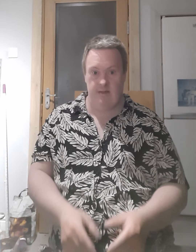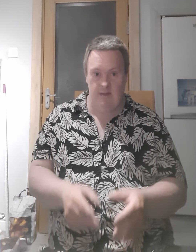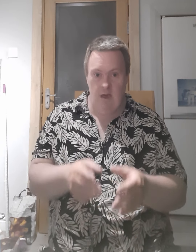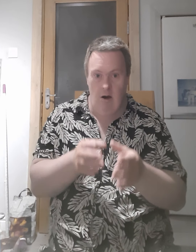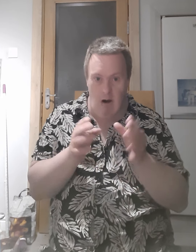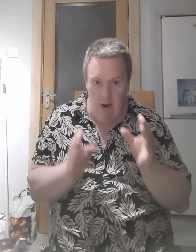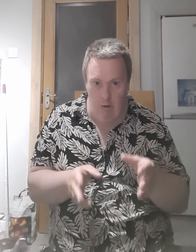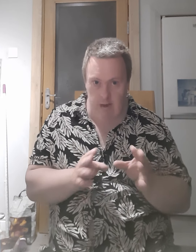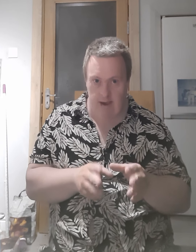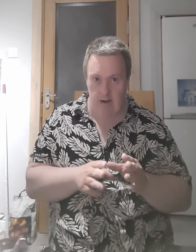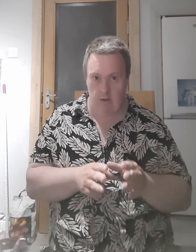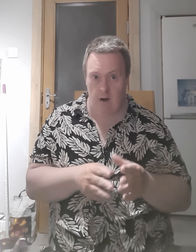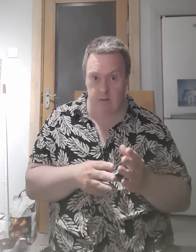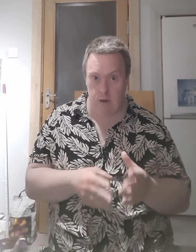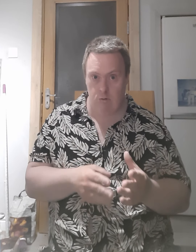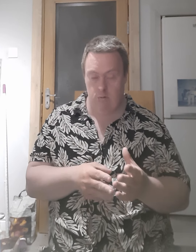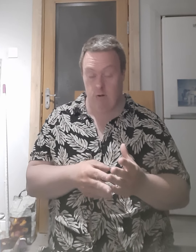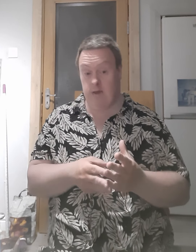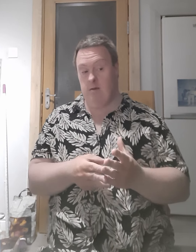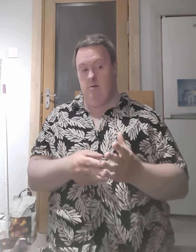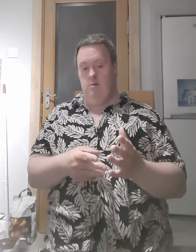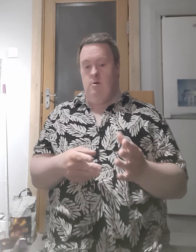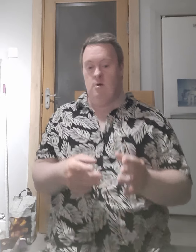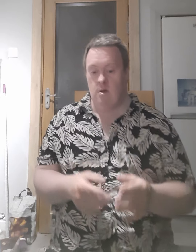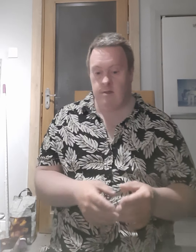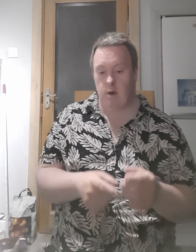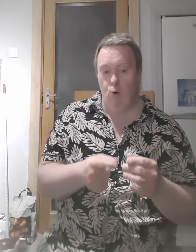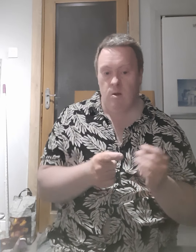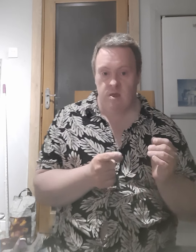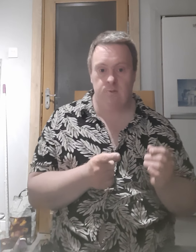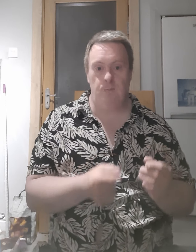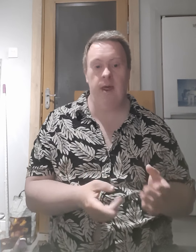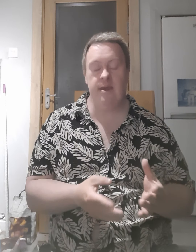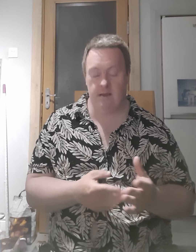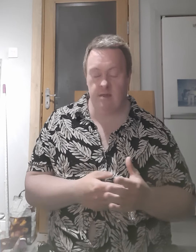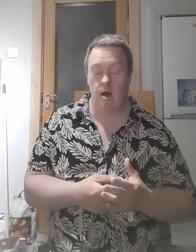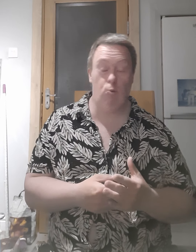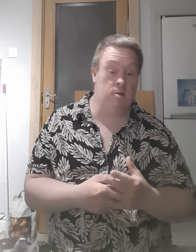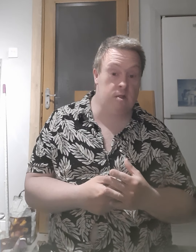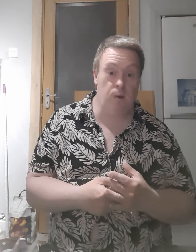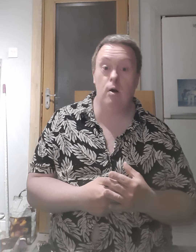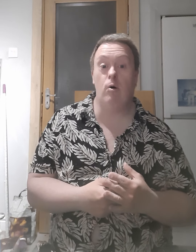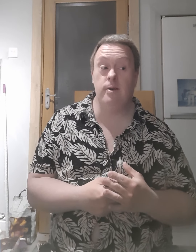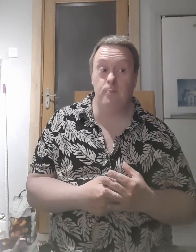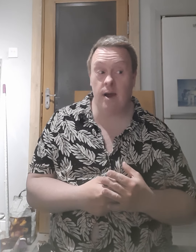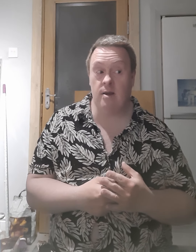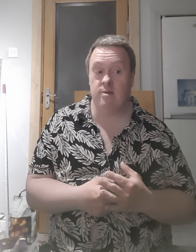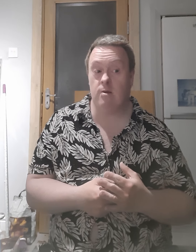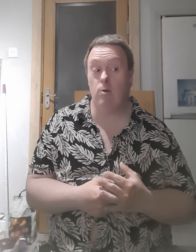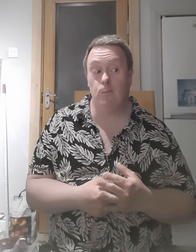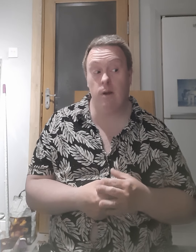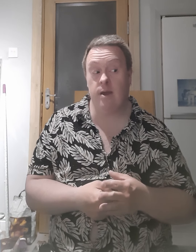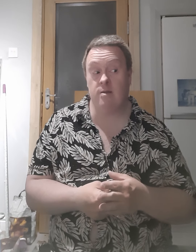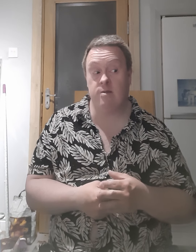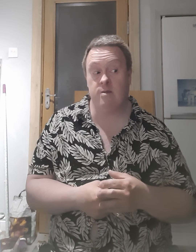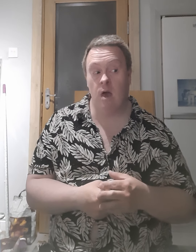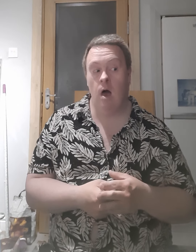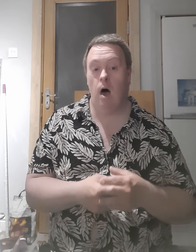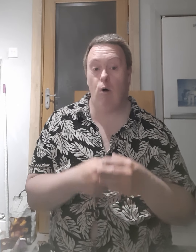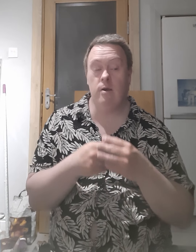I don't think any type I do right so I want to explain I want to explain all the bands on the plates I want